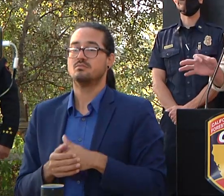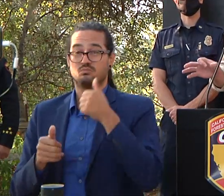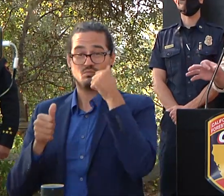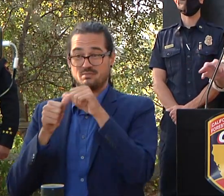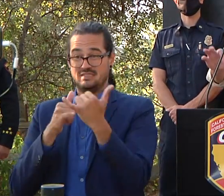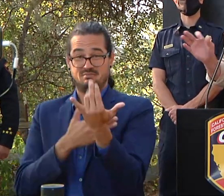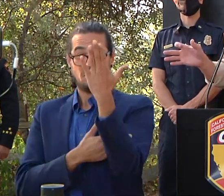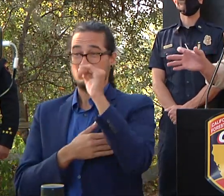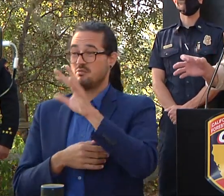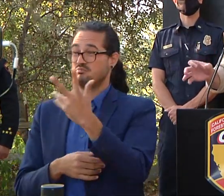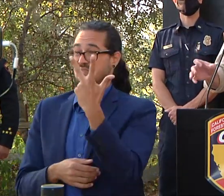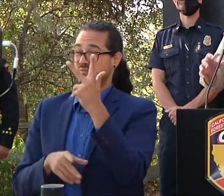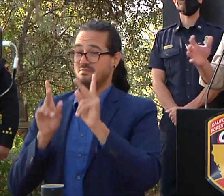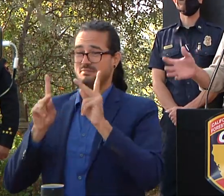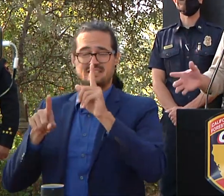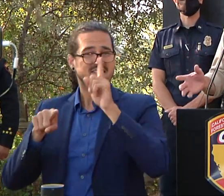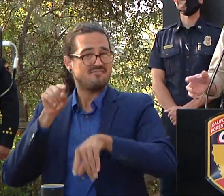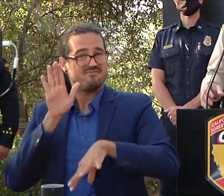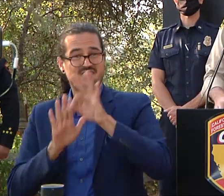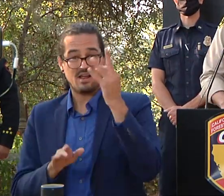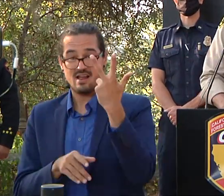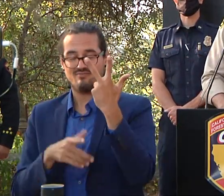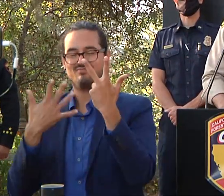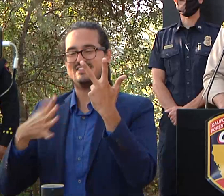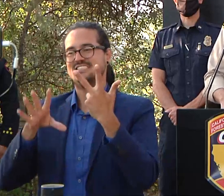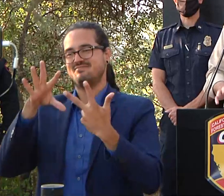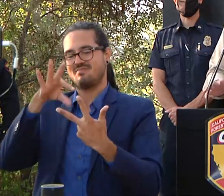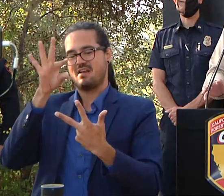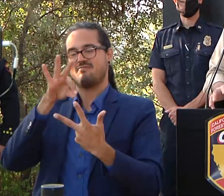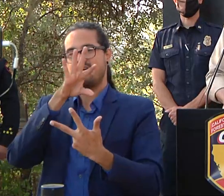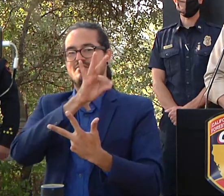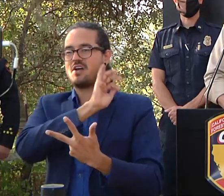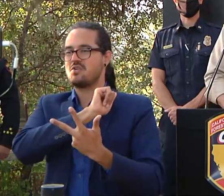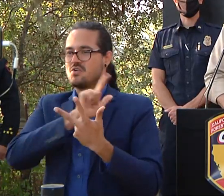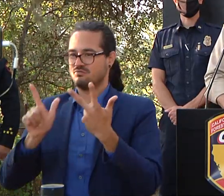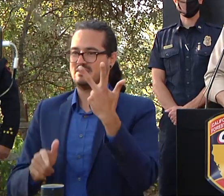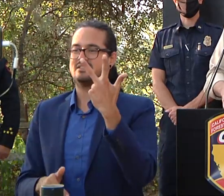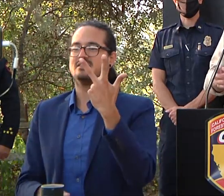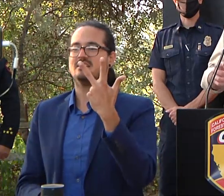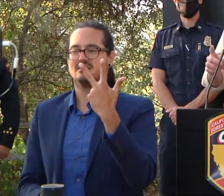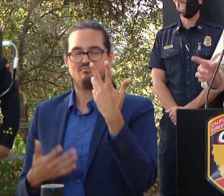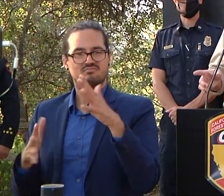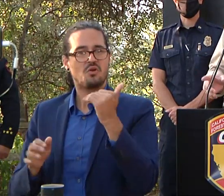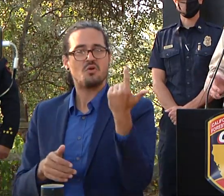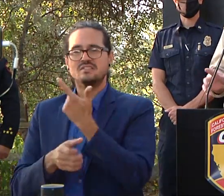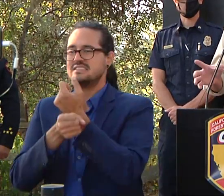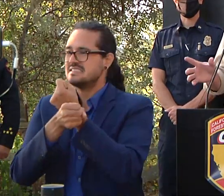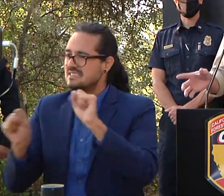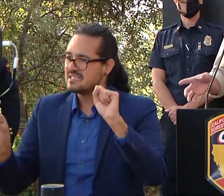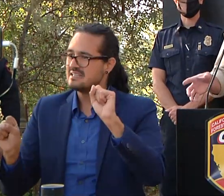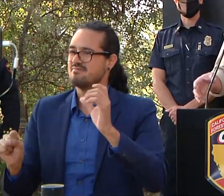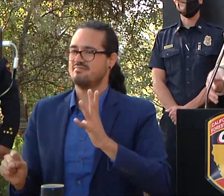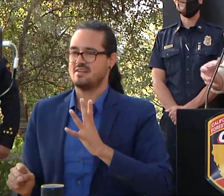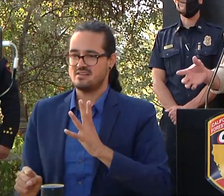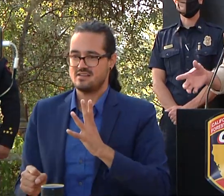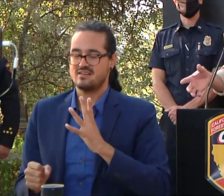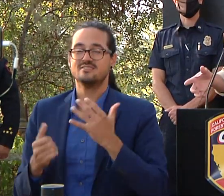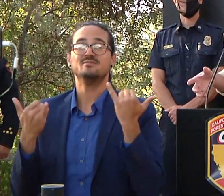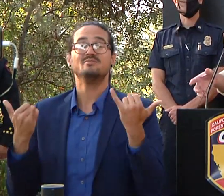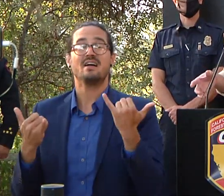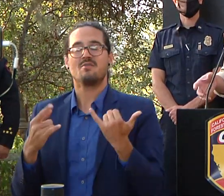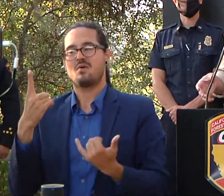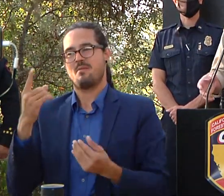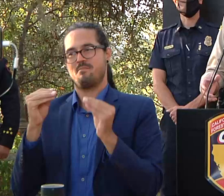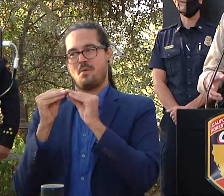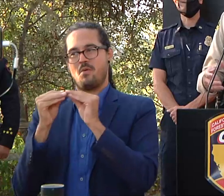that i mentioned last night those names we found them uh and they were they okay and so we did develop one new case today but from